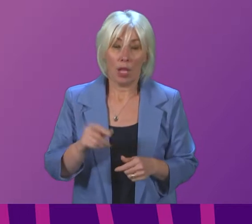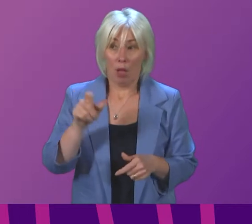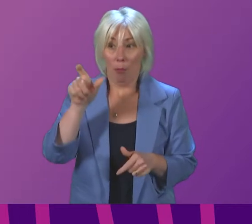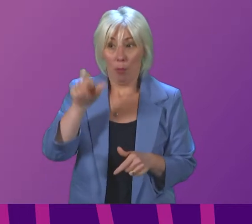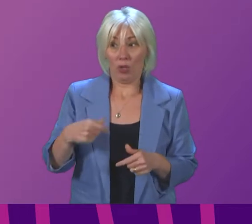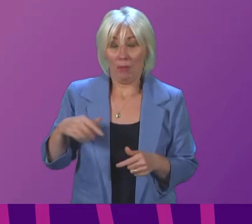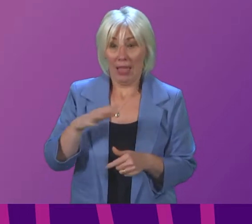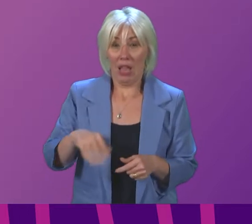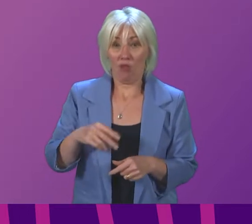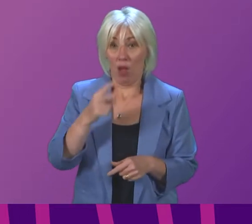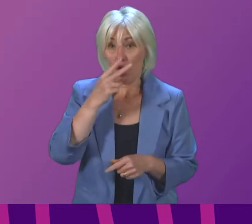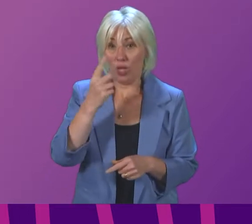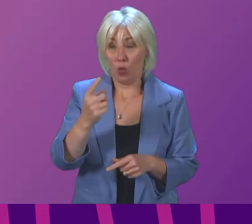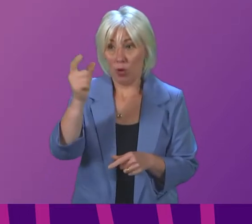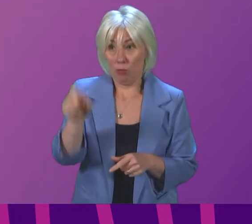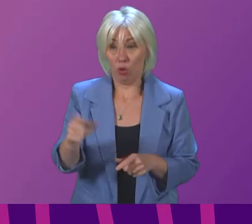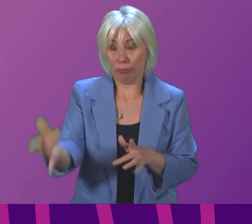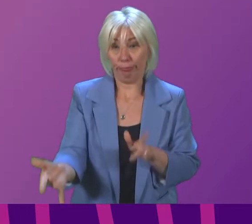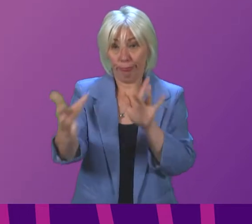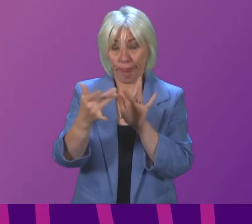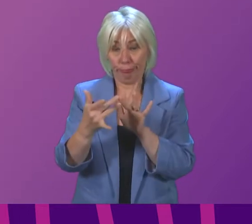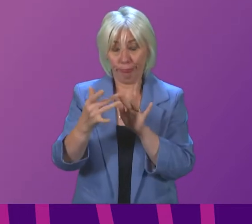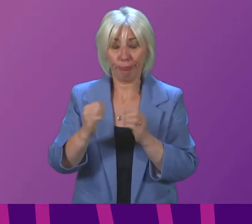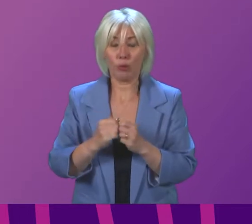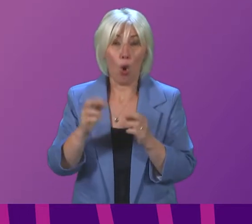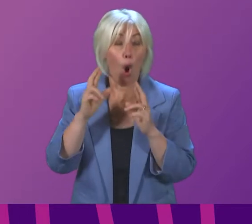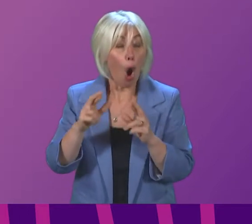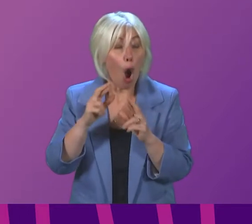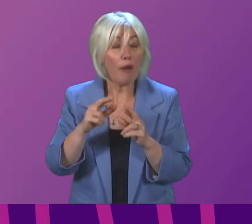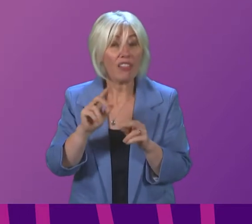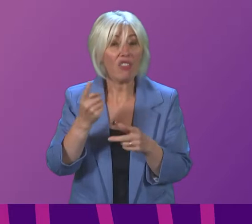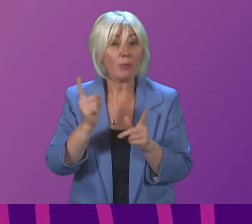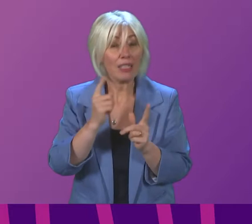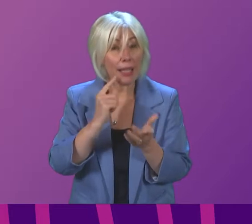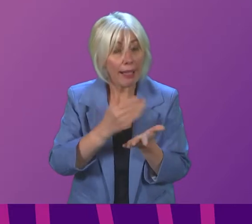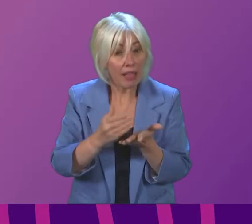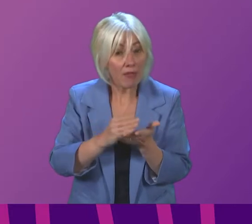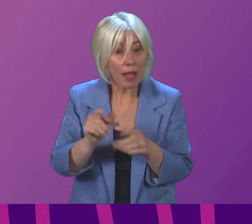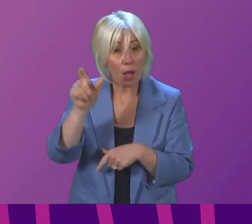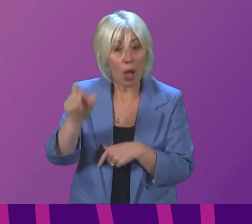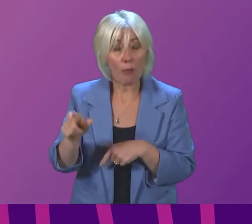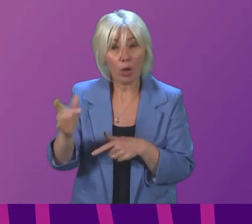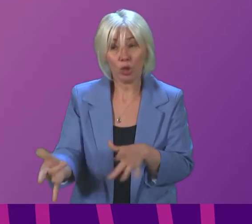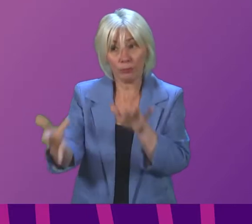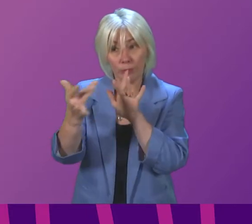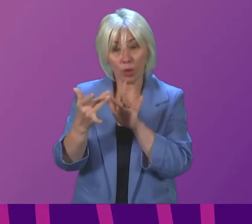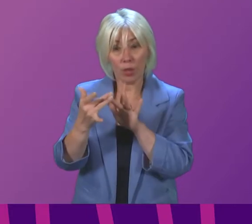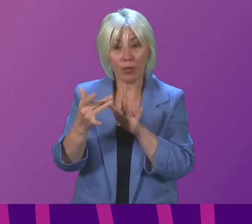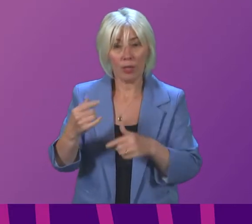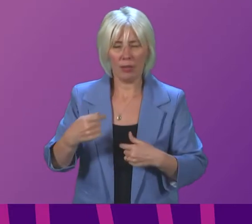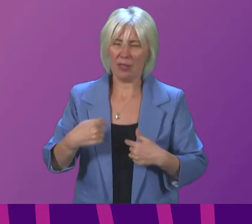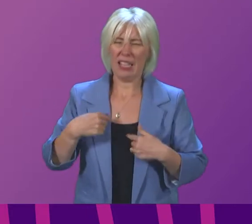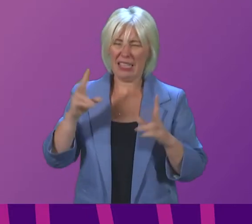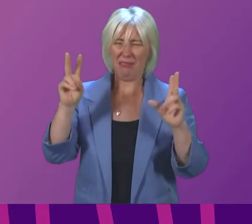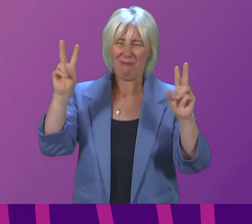constituent has contacted me asking something that hopefully the First Minister can clarify she has asked me and I am quoting verbatim am I being